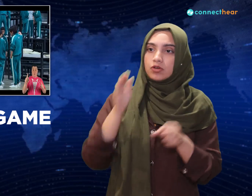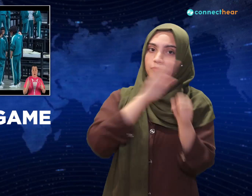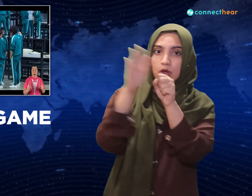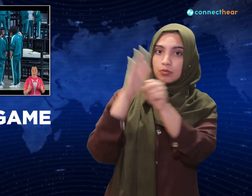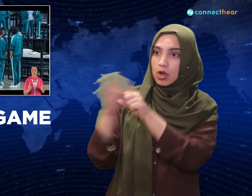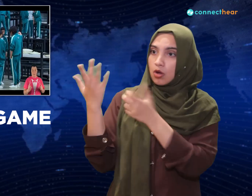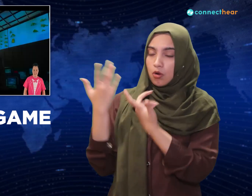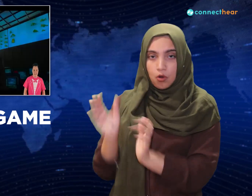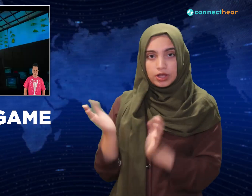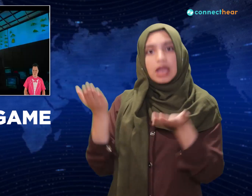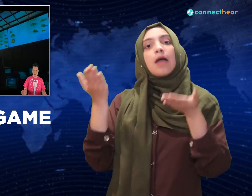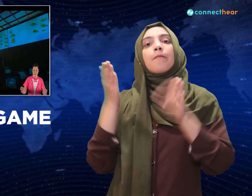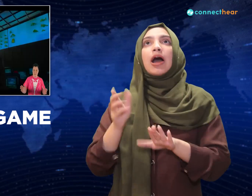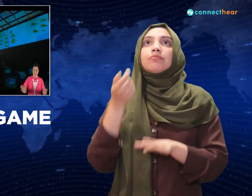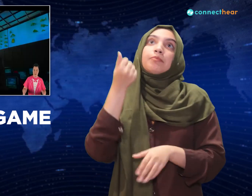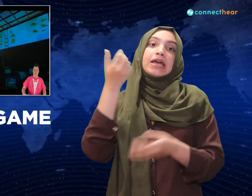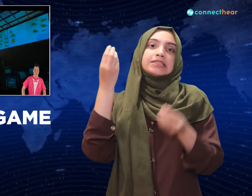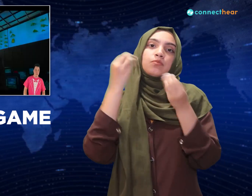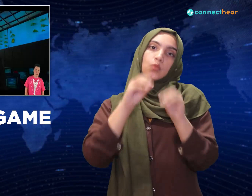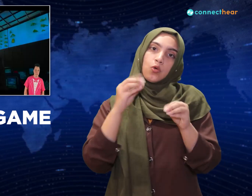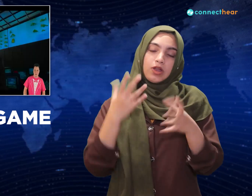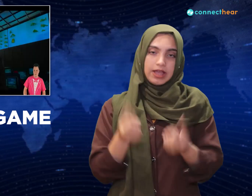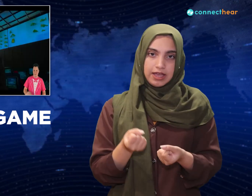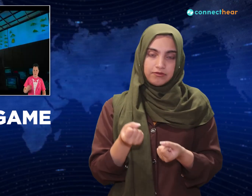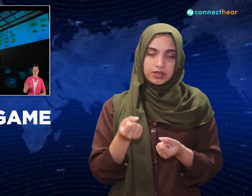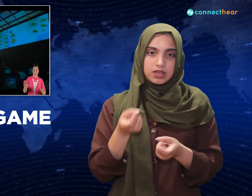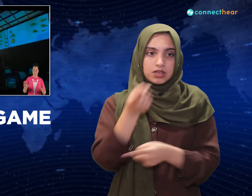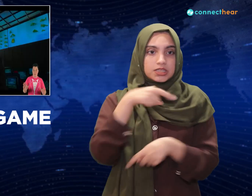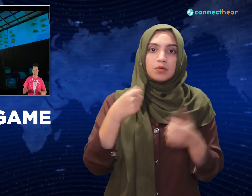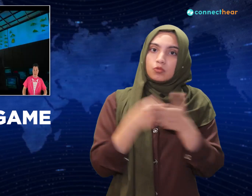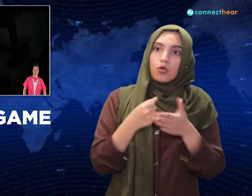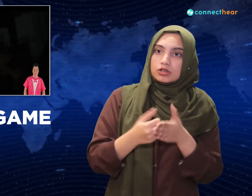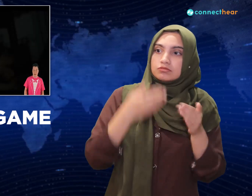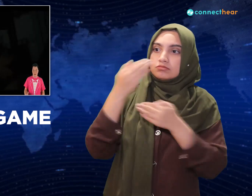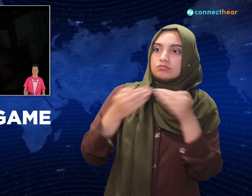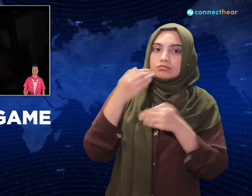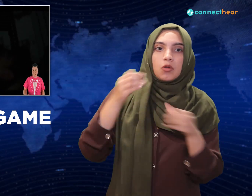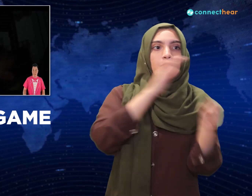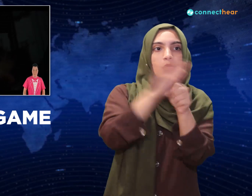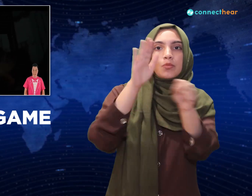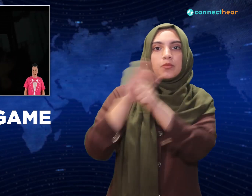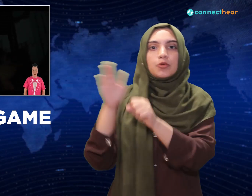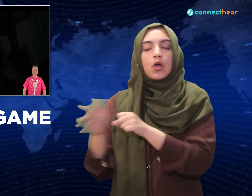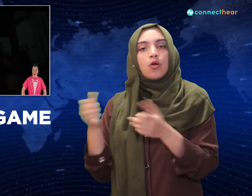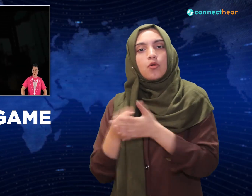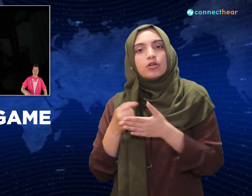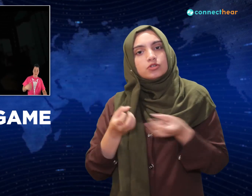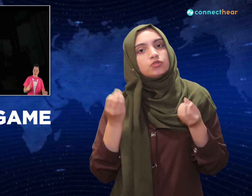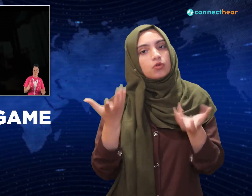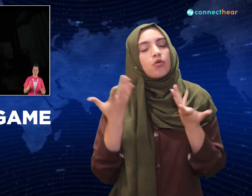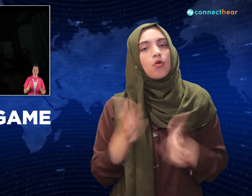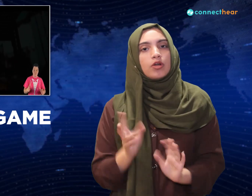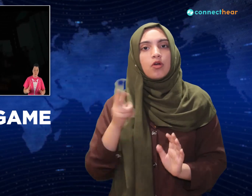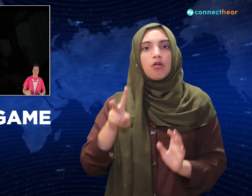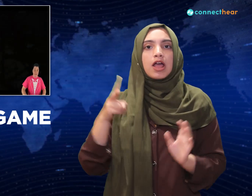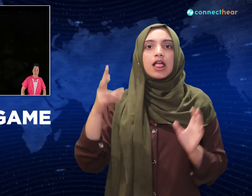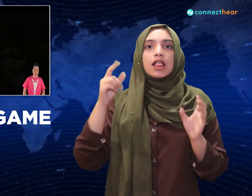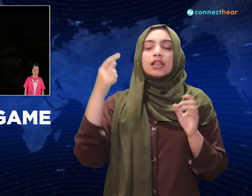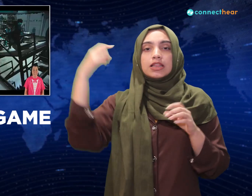wild. Yeah the front man's ready for it, he calls it the bonus game, and after lights out, oh the murder spree begins,